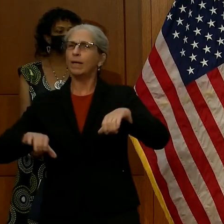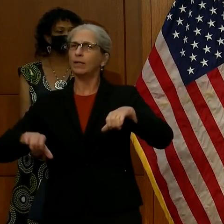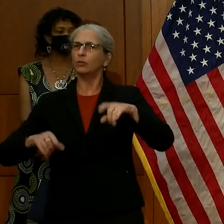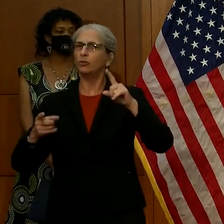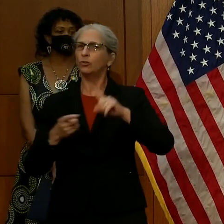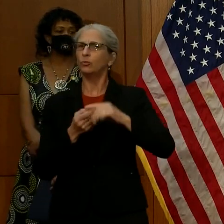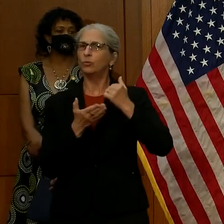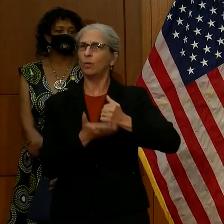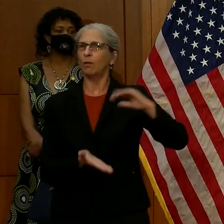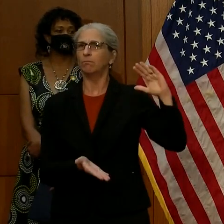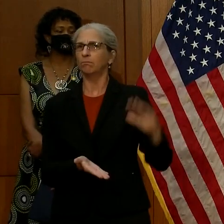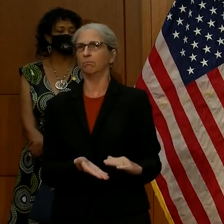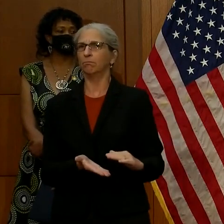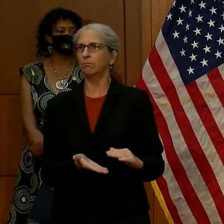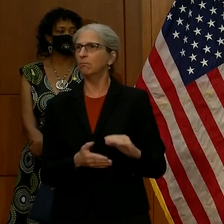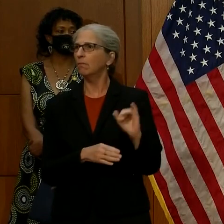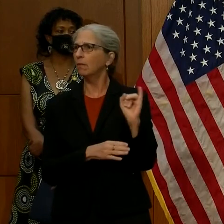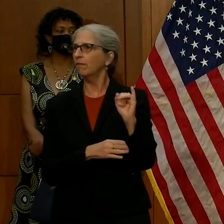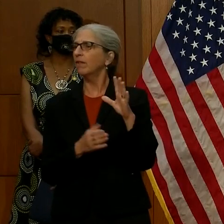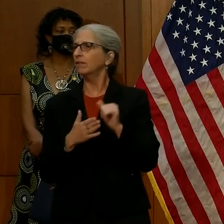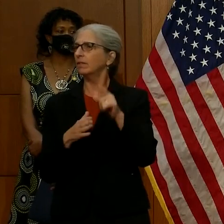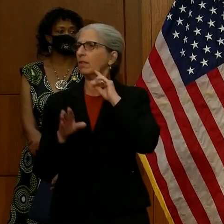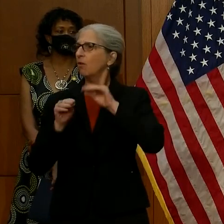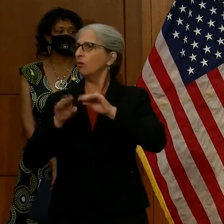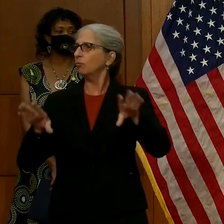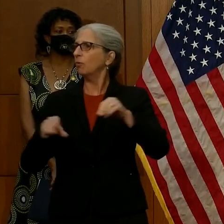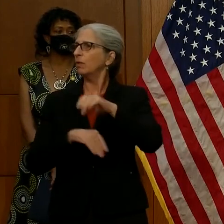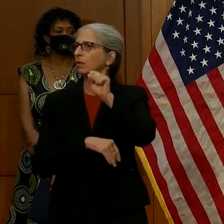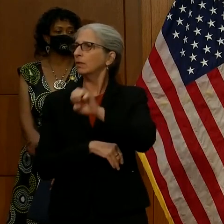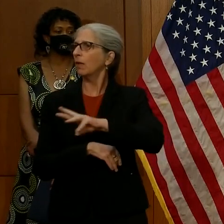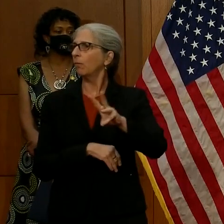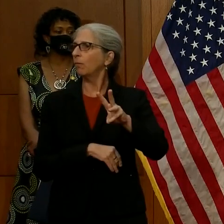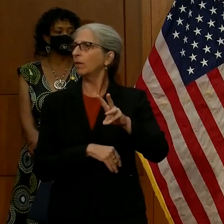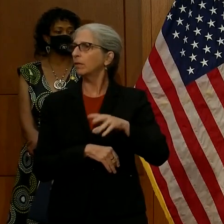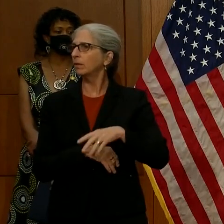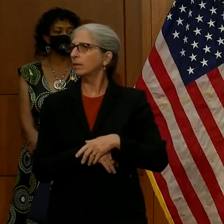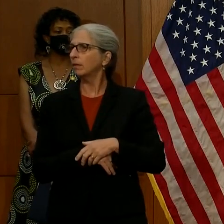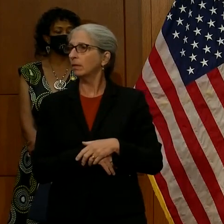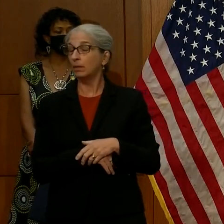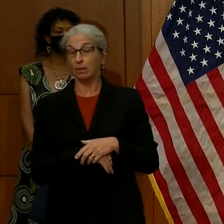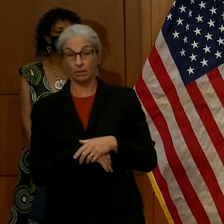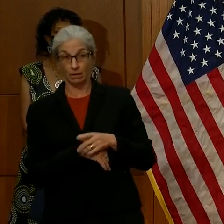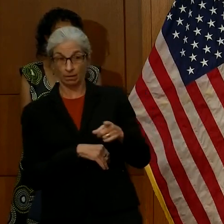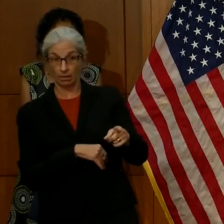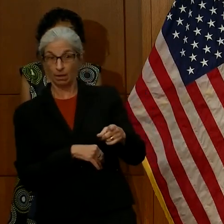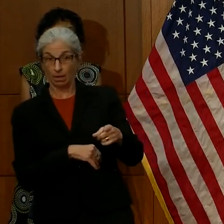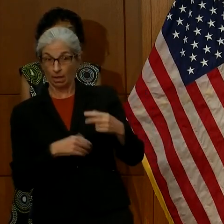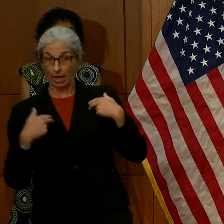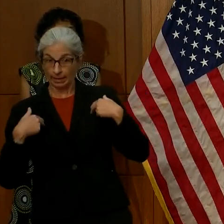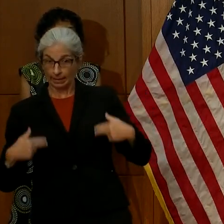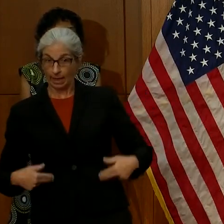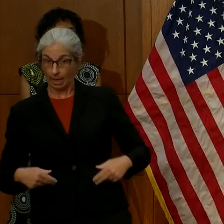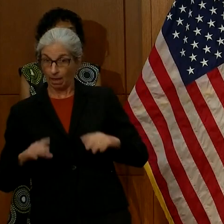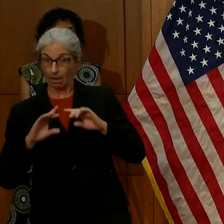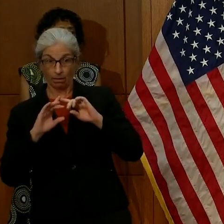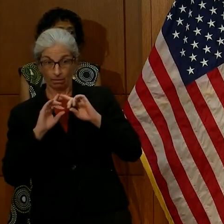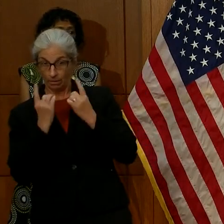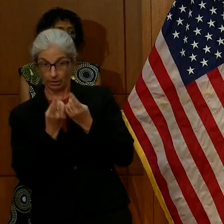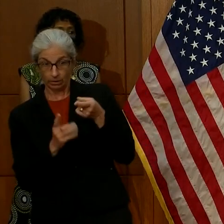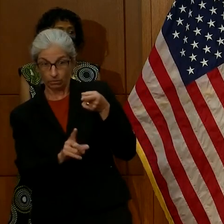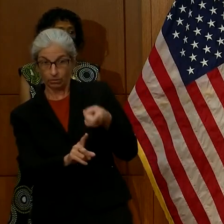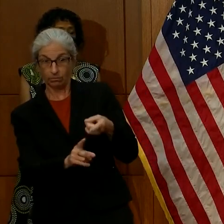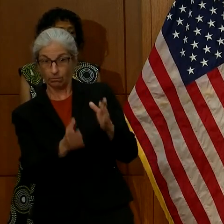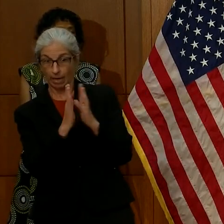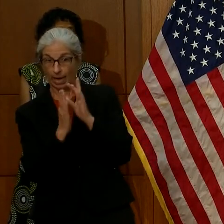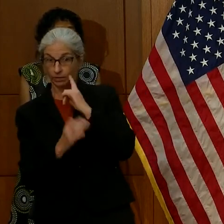infections that are spreading in these particular areas? Yes. Have the health districts asked for anything in particular or